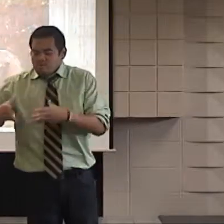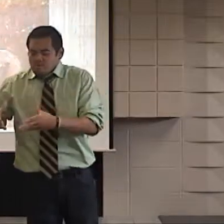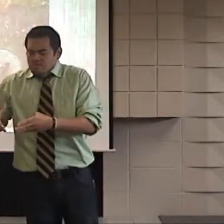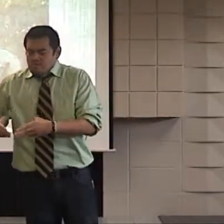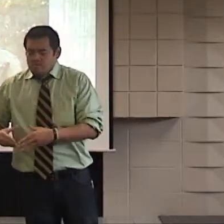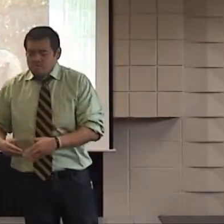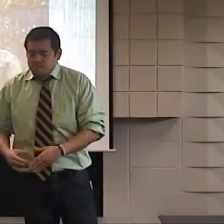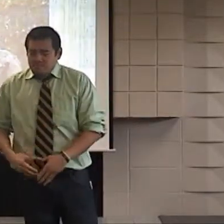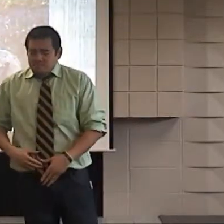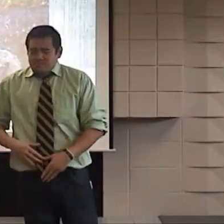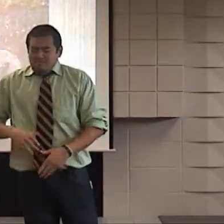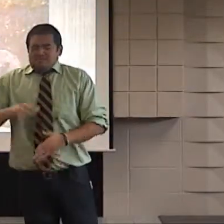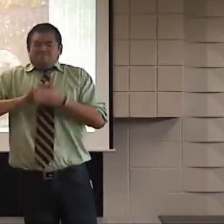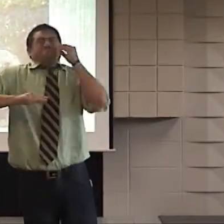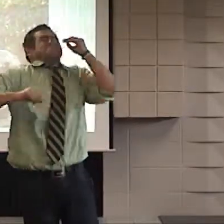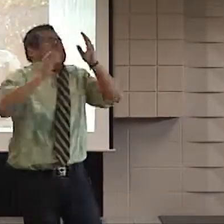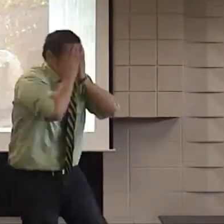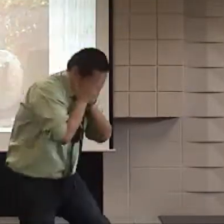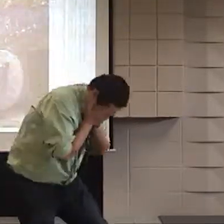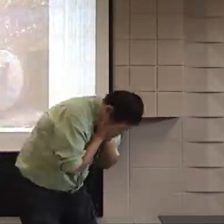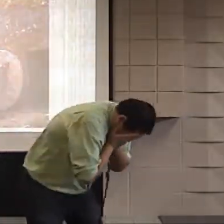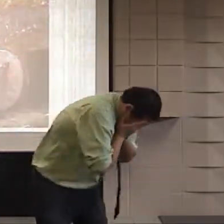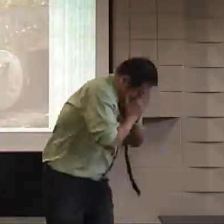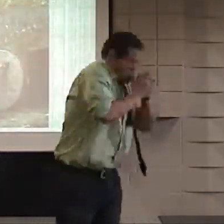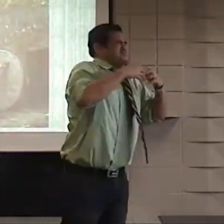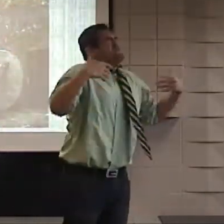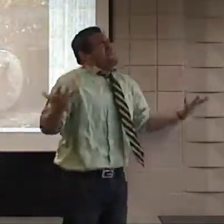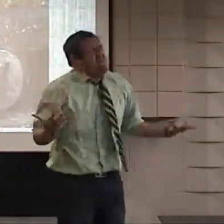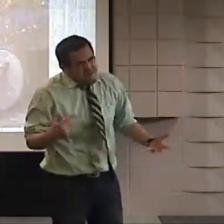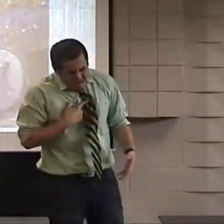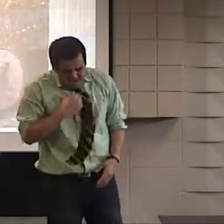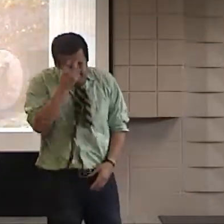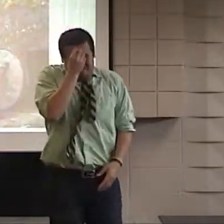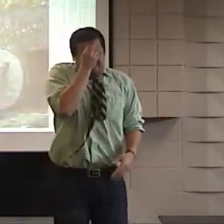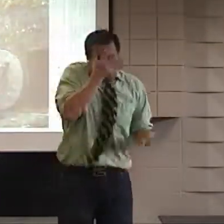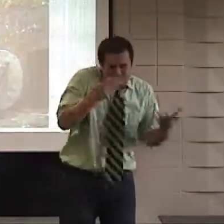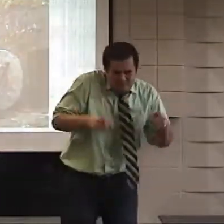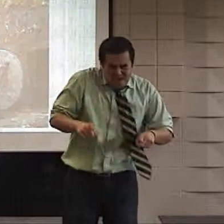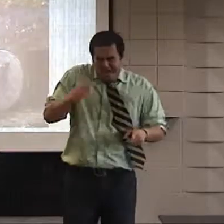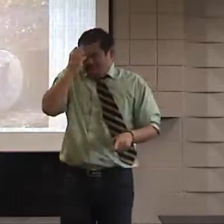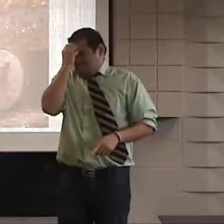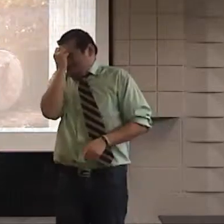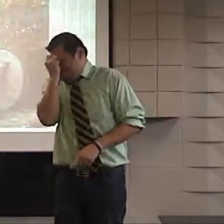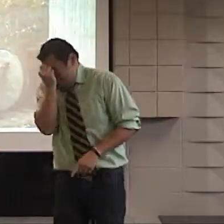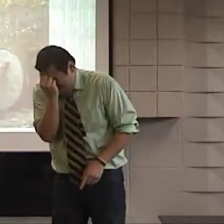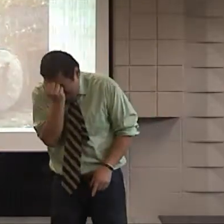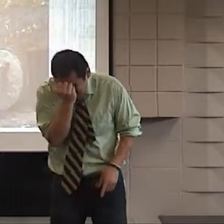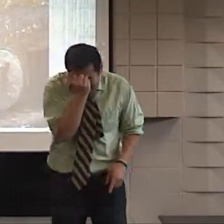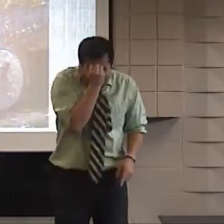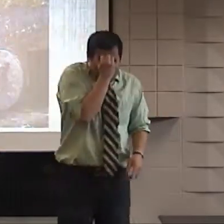Jesus' body was gone. And he ran home, and he was very grieved and very puzzled by what had happened.